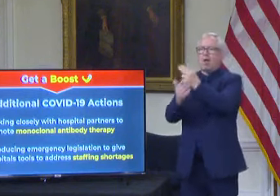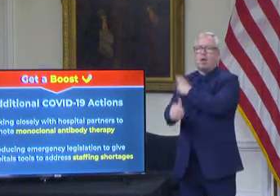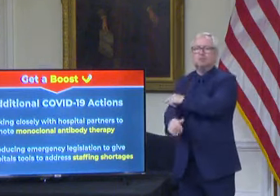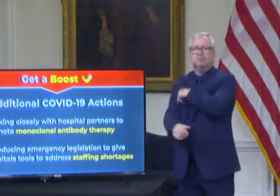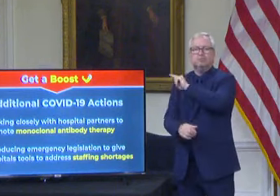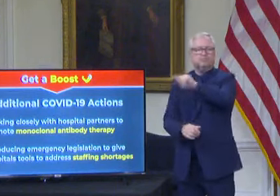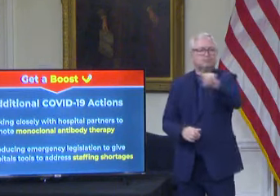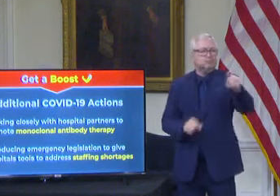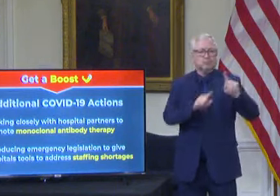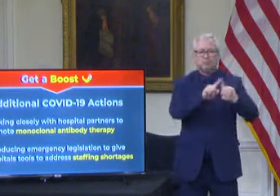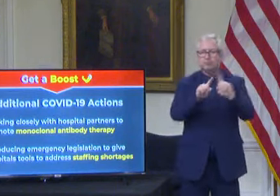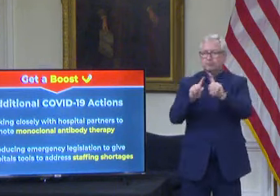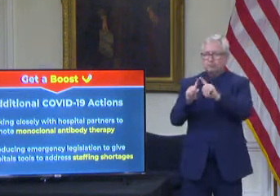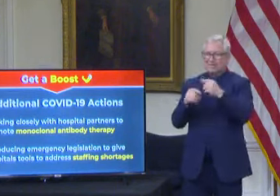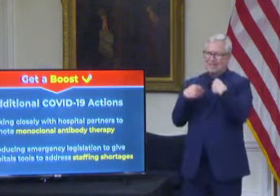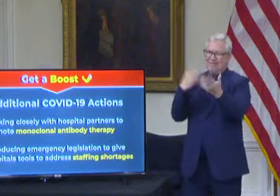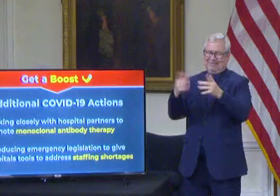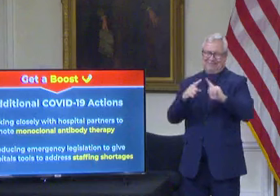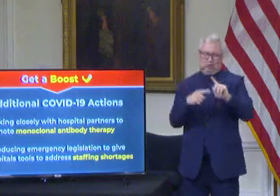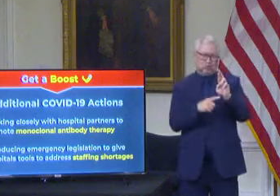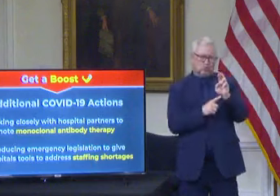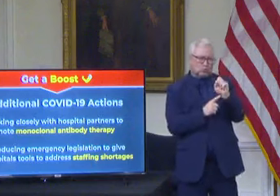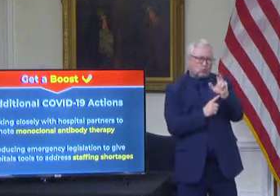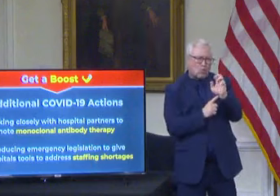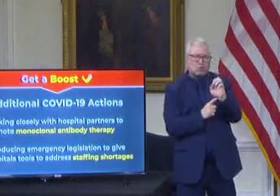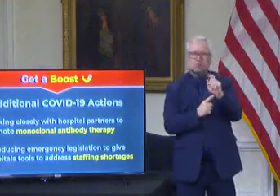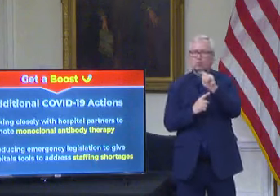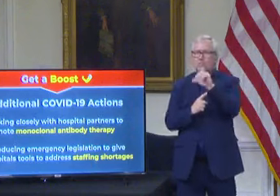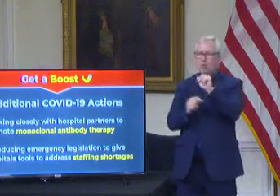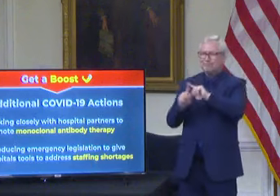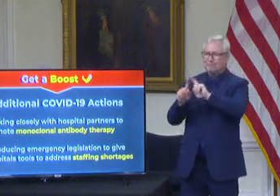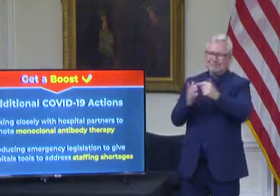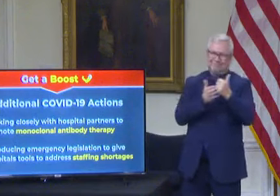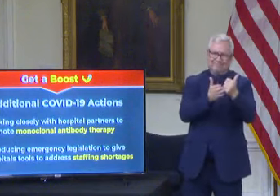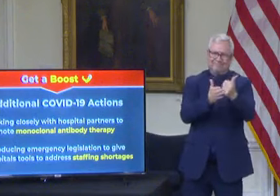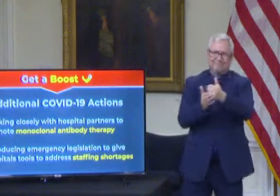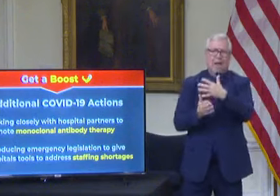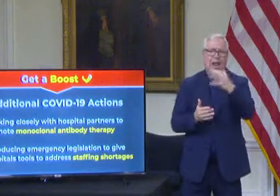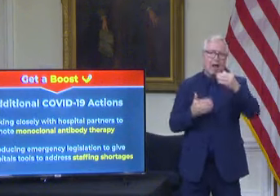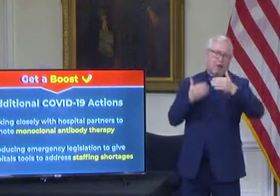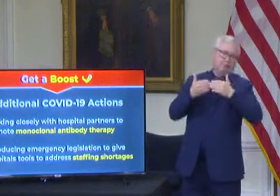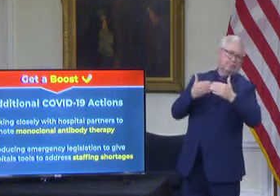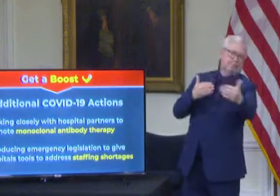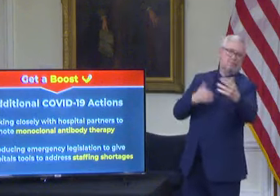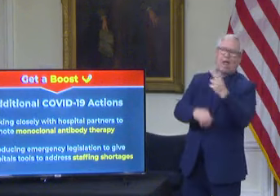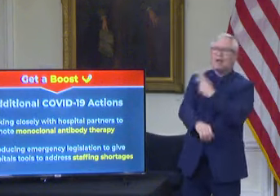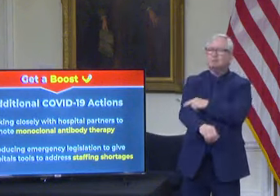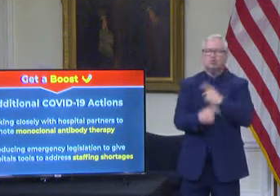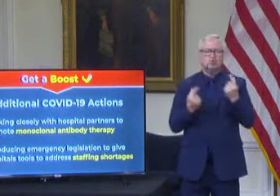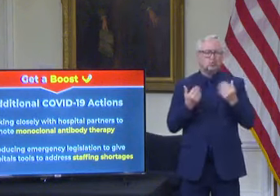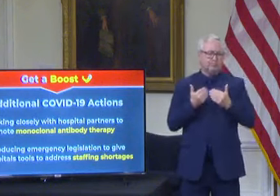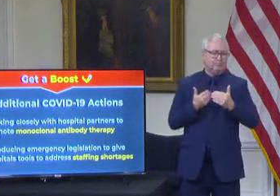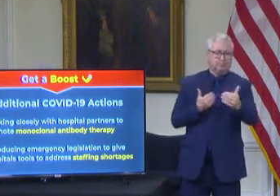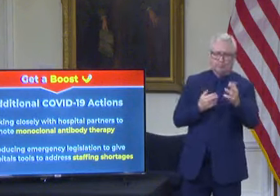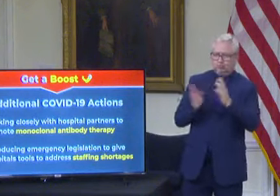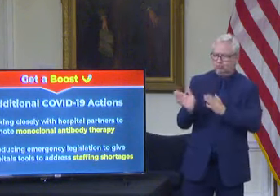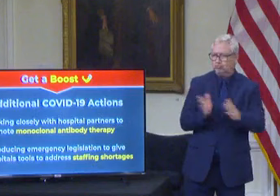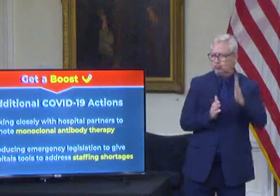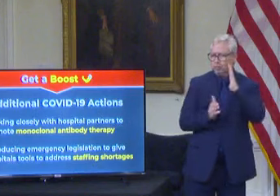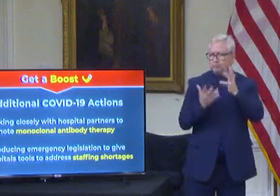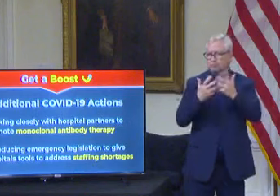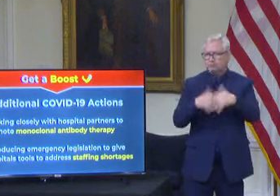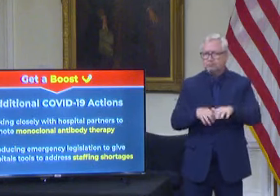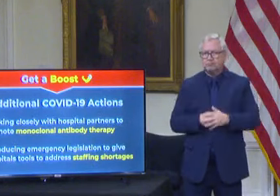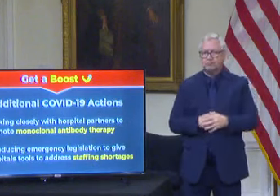resources they need to respond to this and to future hospital surges. Now I want to move on to the